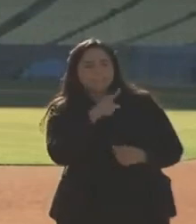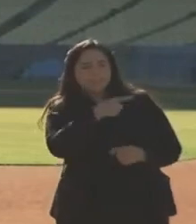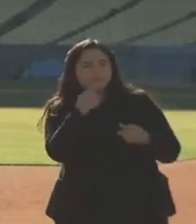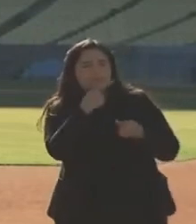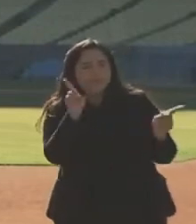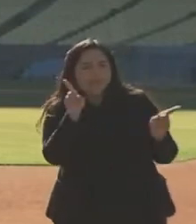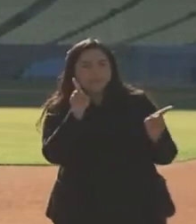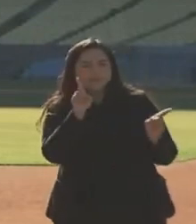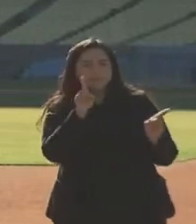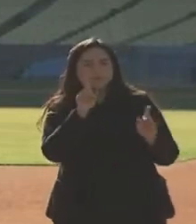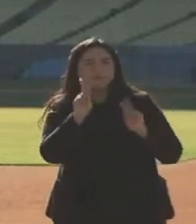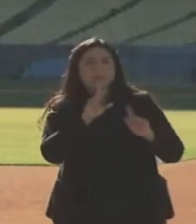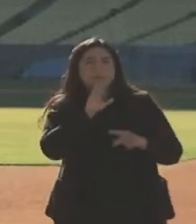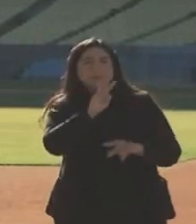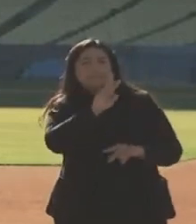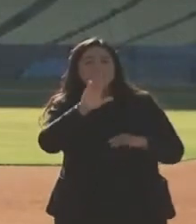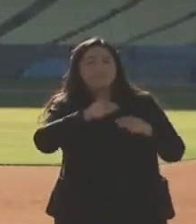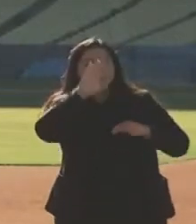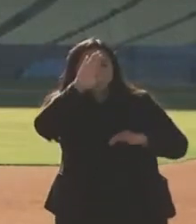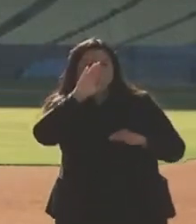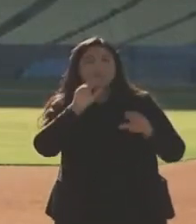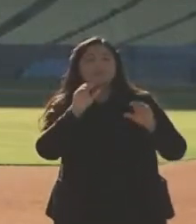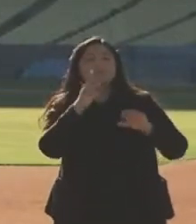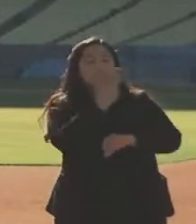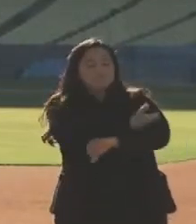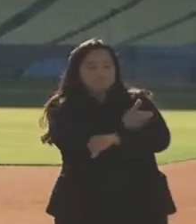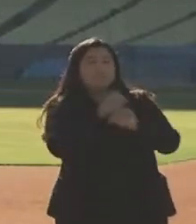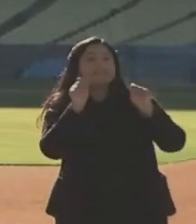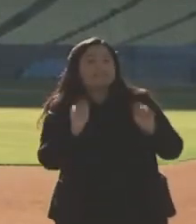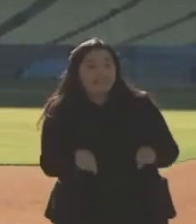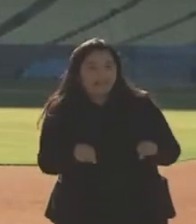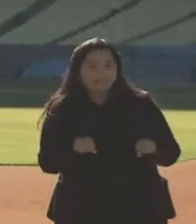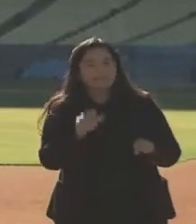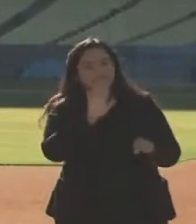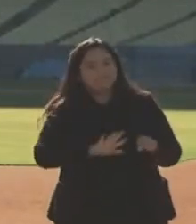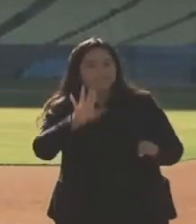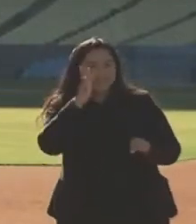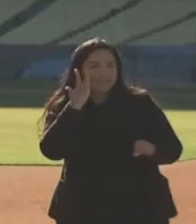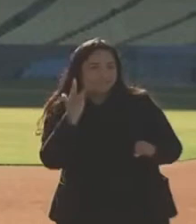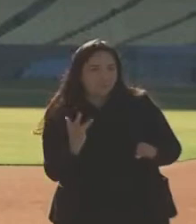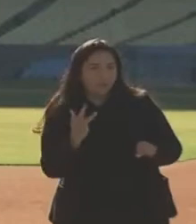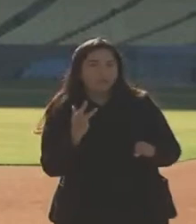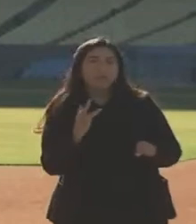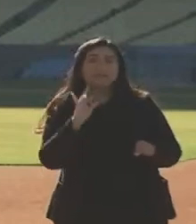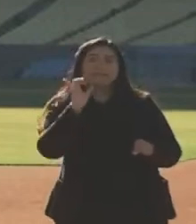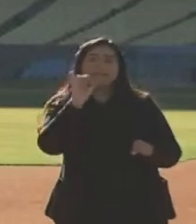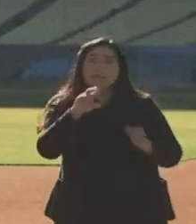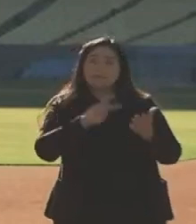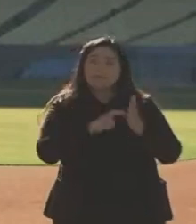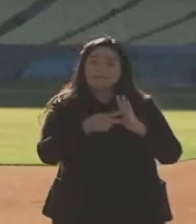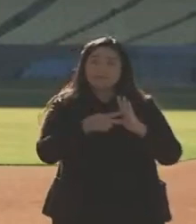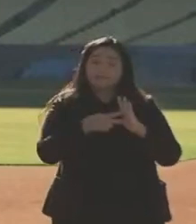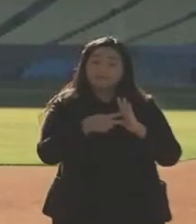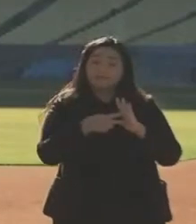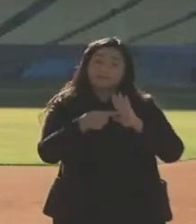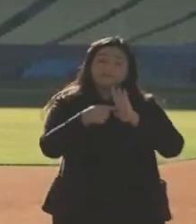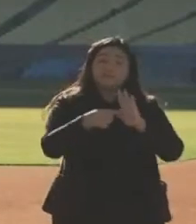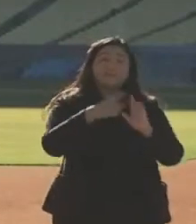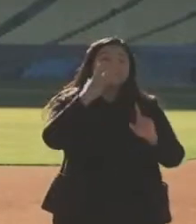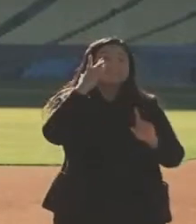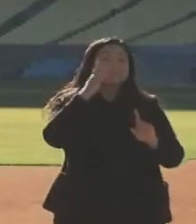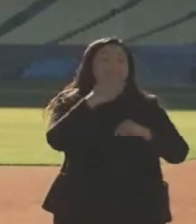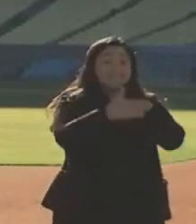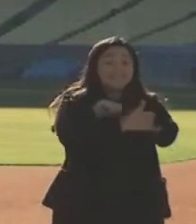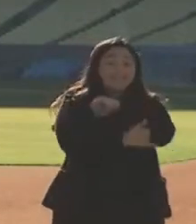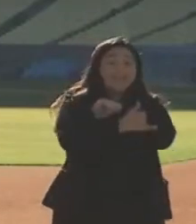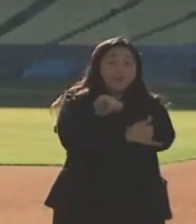65 and over was eligible to receive the vaccine statewide admitted the reality that counties would, in fact, decide when to open up vaccinations